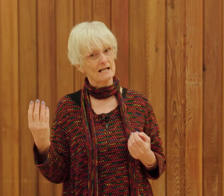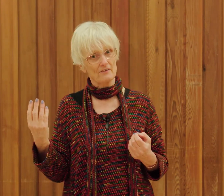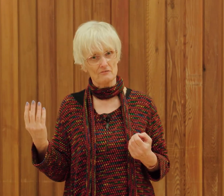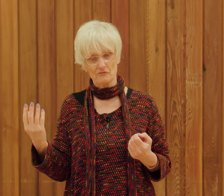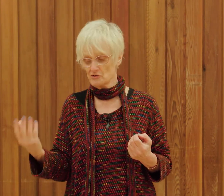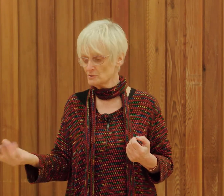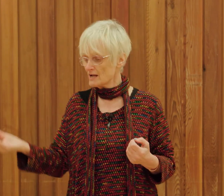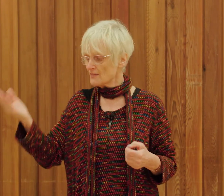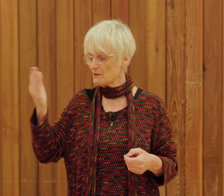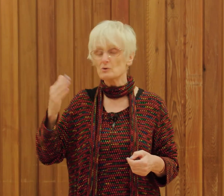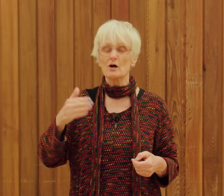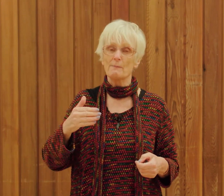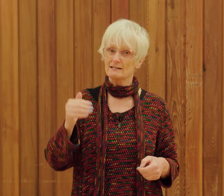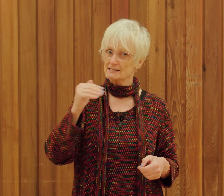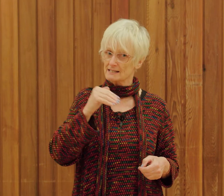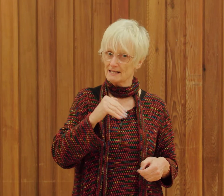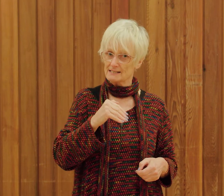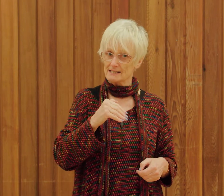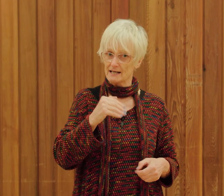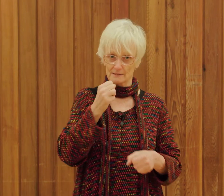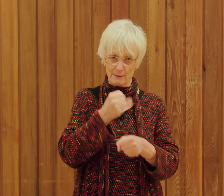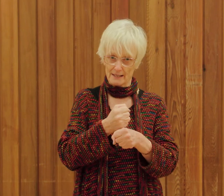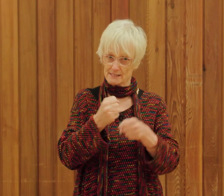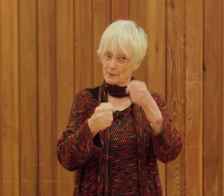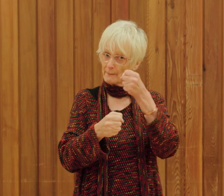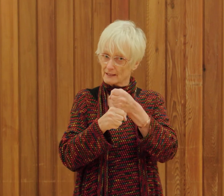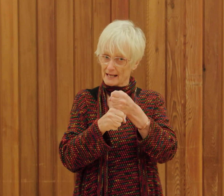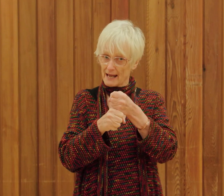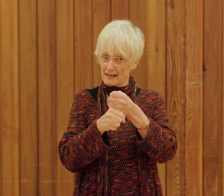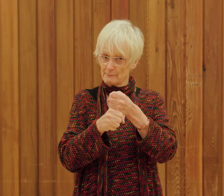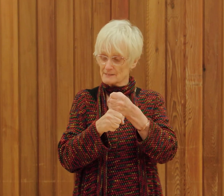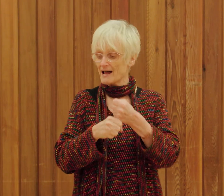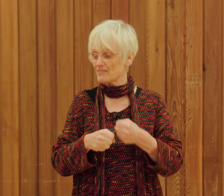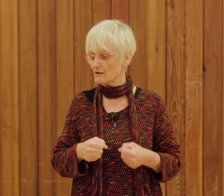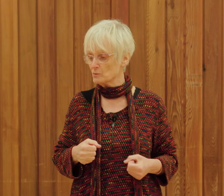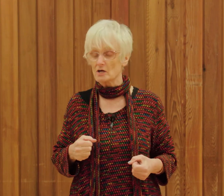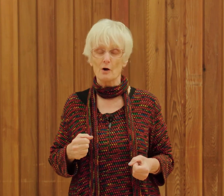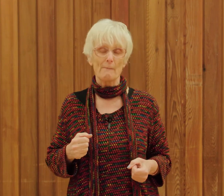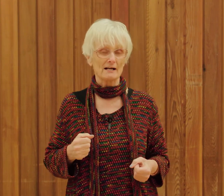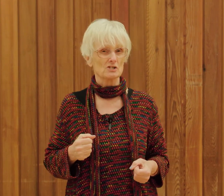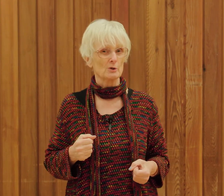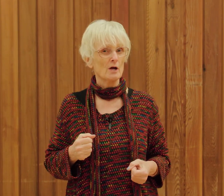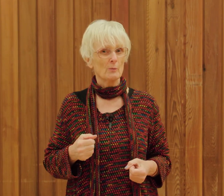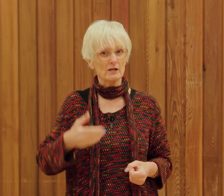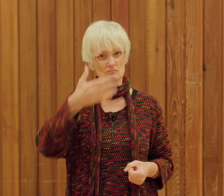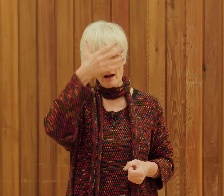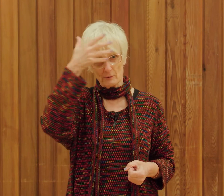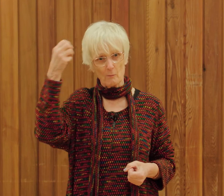our favorite food then we'll go back to stay inside and play some games and then we'll go back to we can wrap up